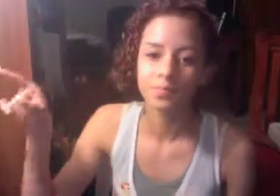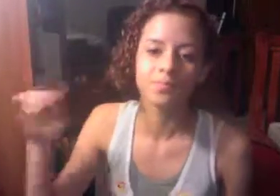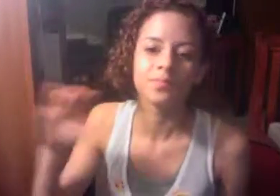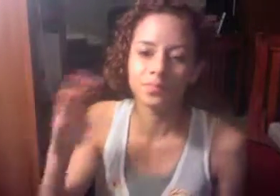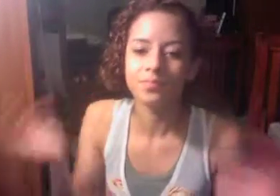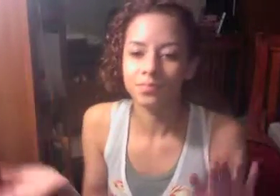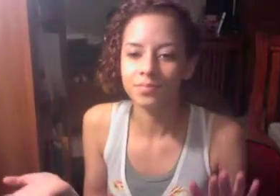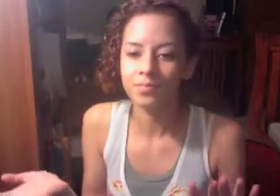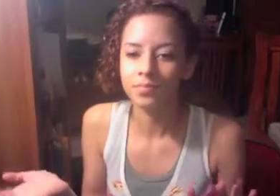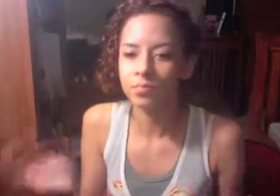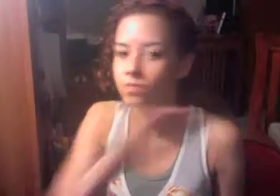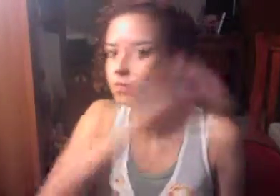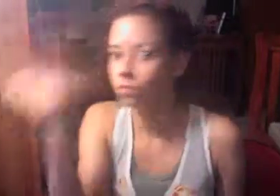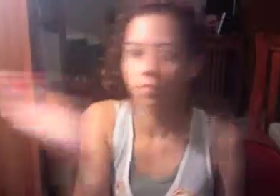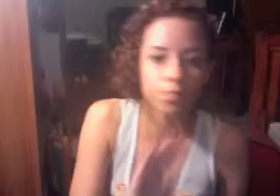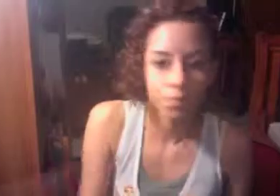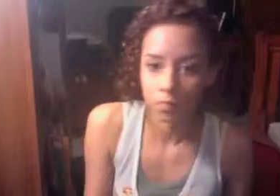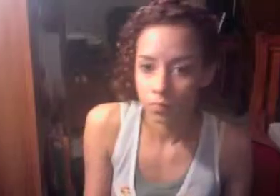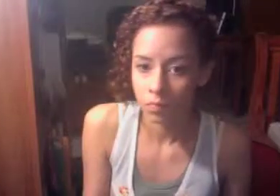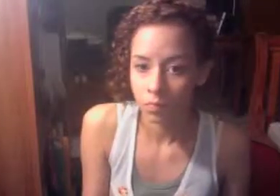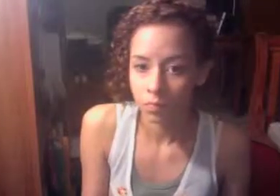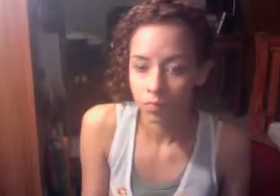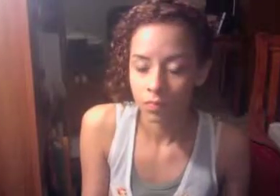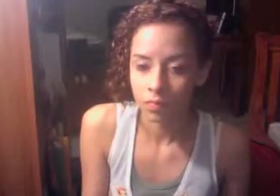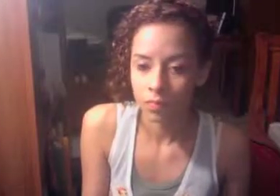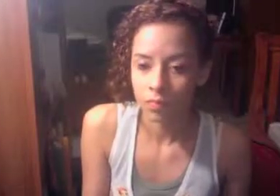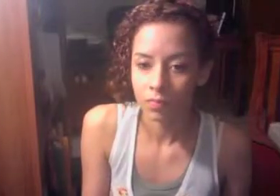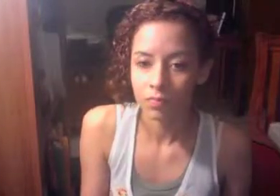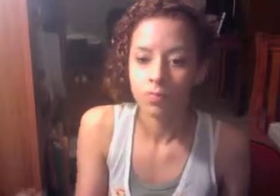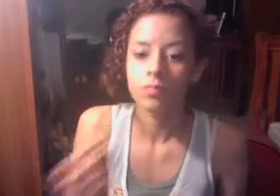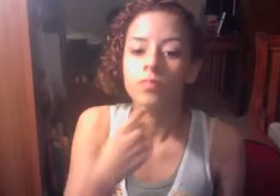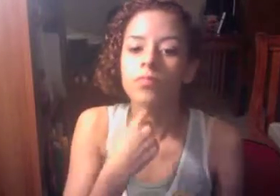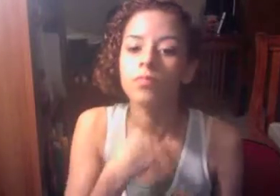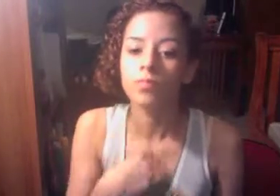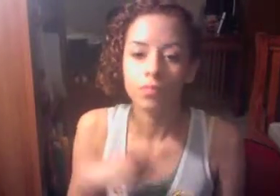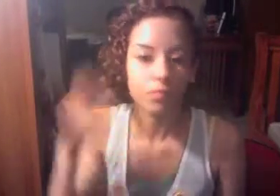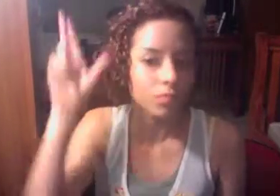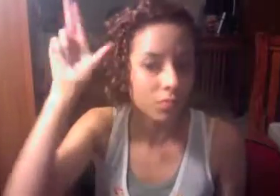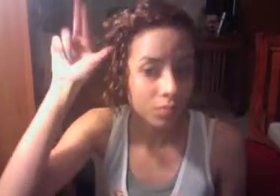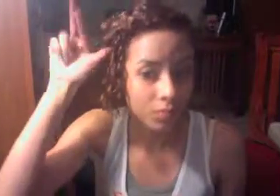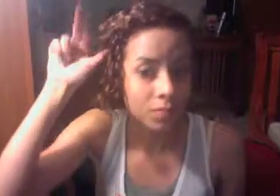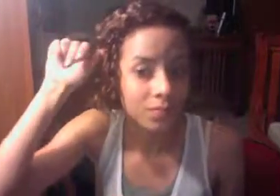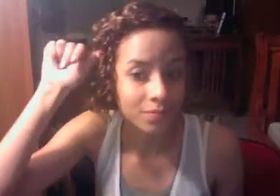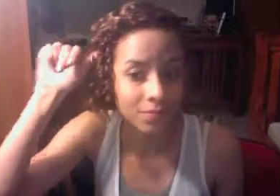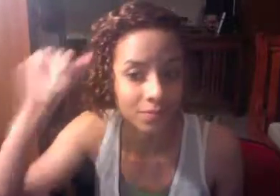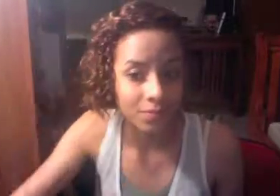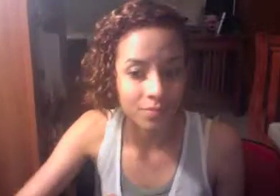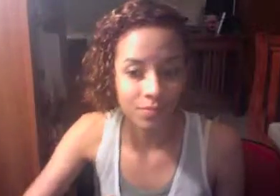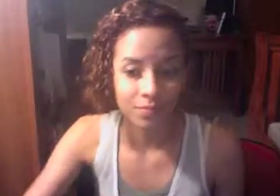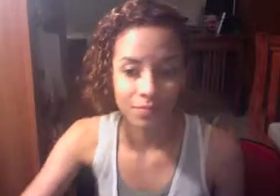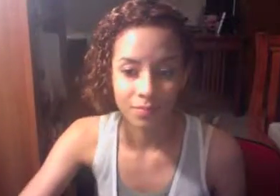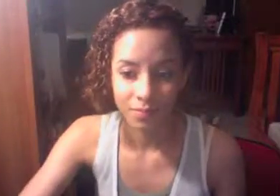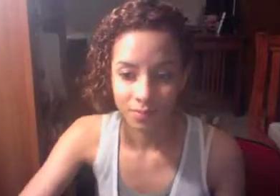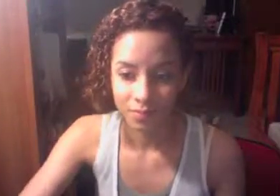She died. Never swallow a horse. she'll die. Maybe she'll die. die.